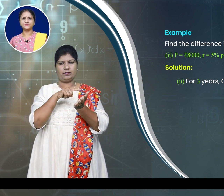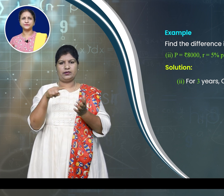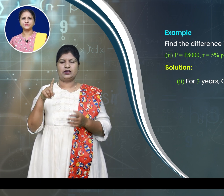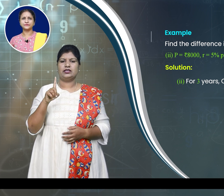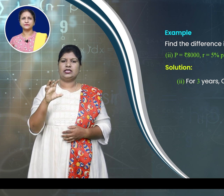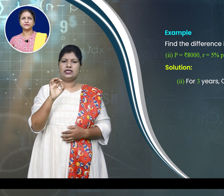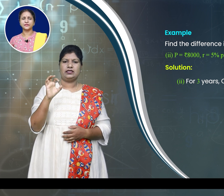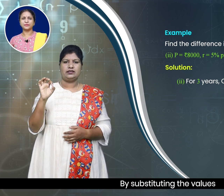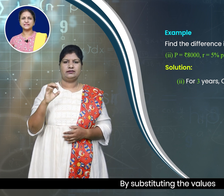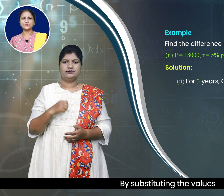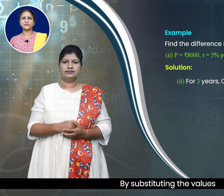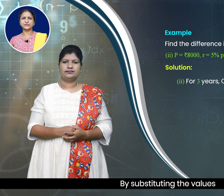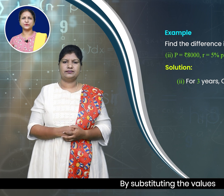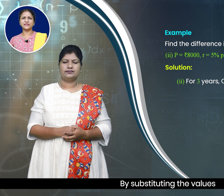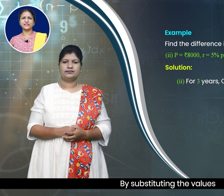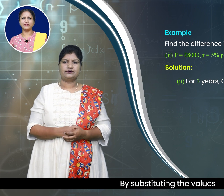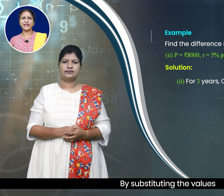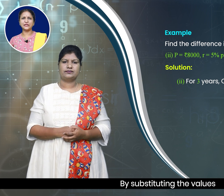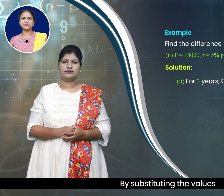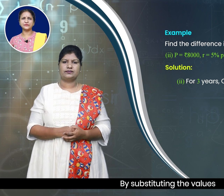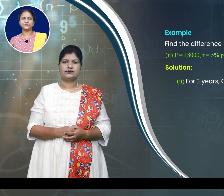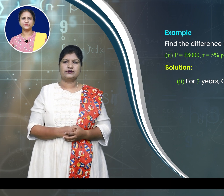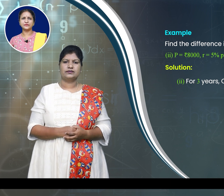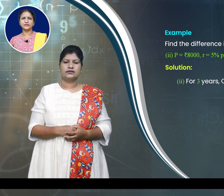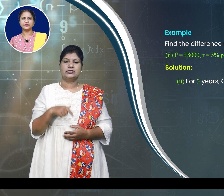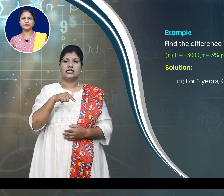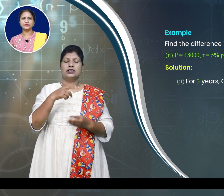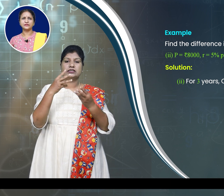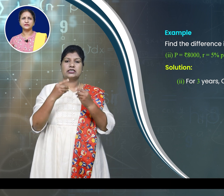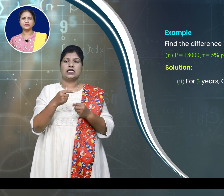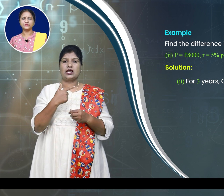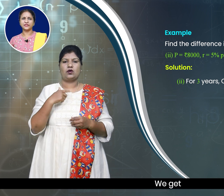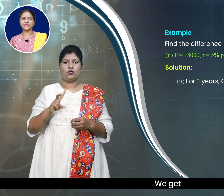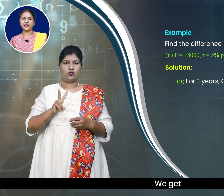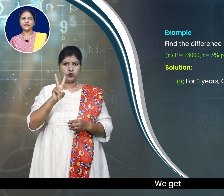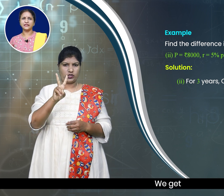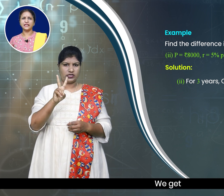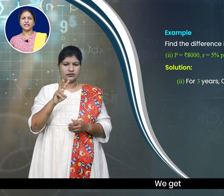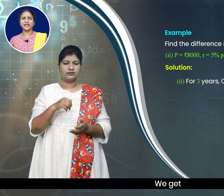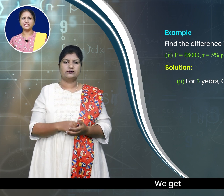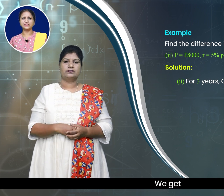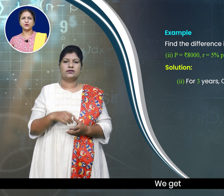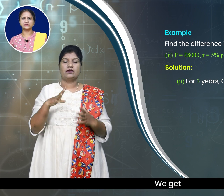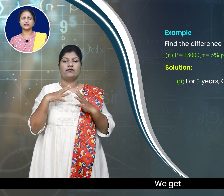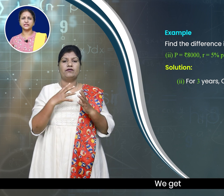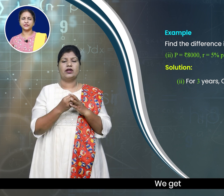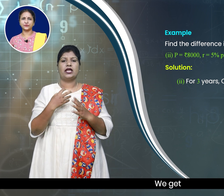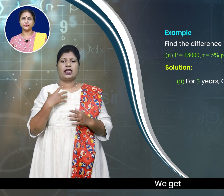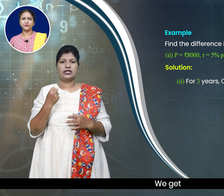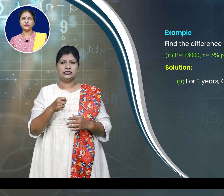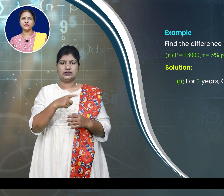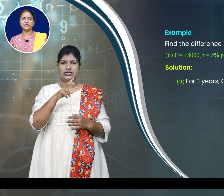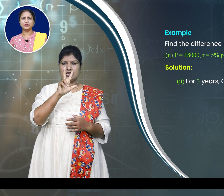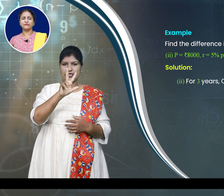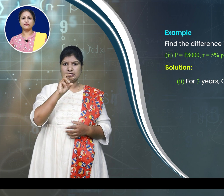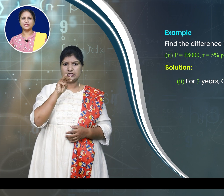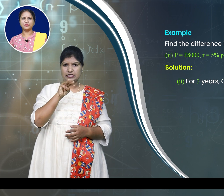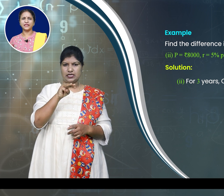By substituting the values, we get 8000 into 5 by